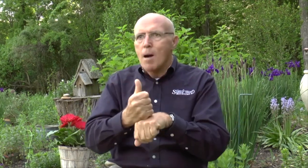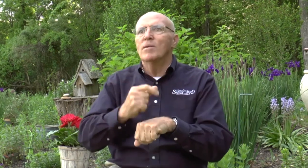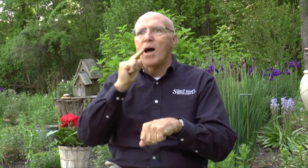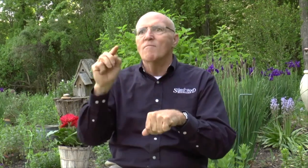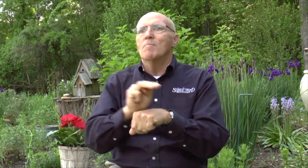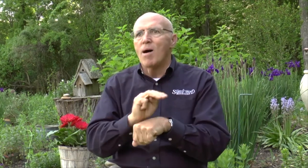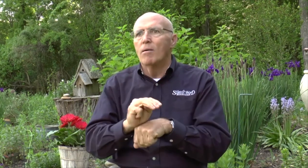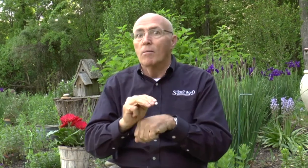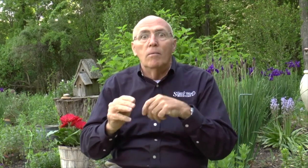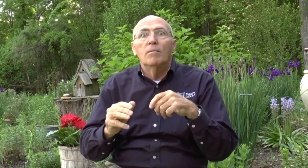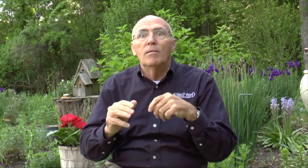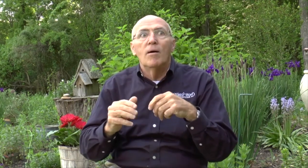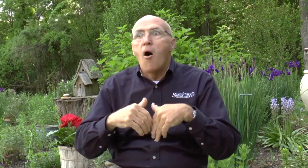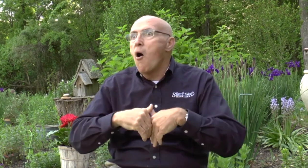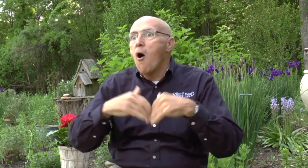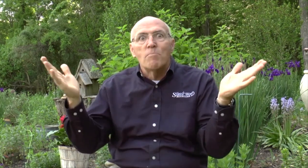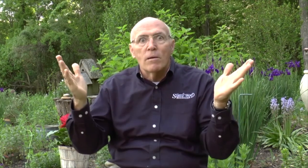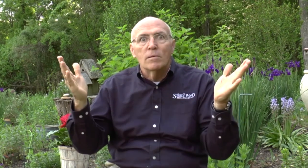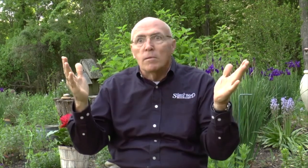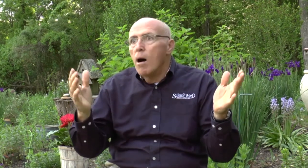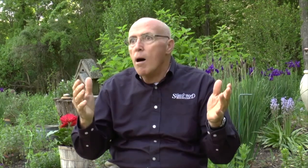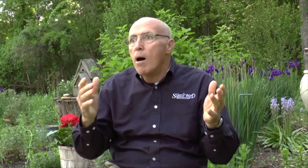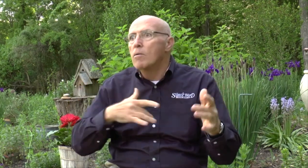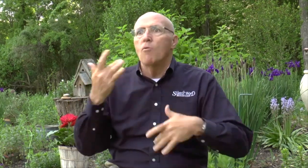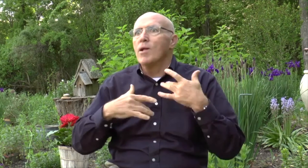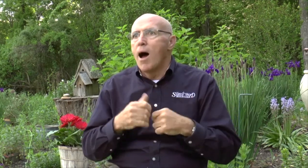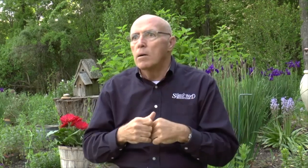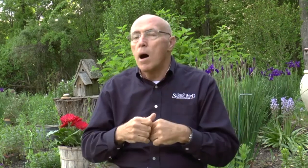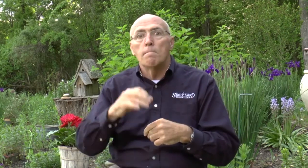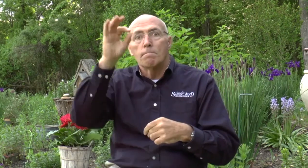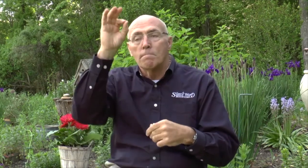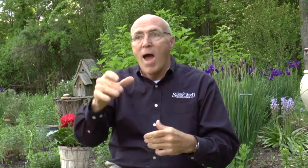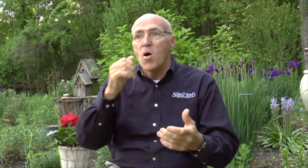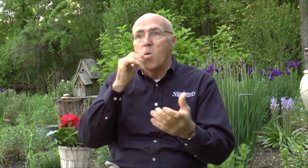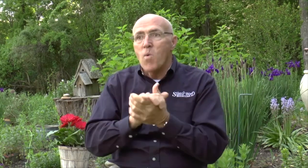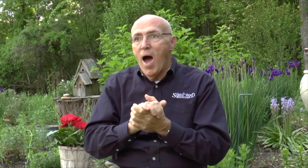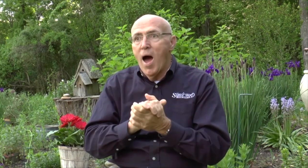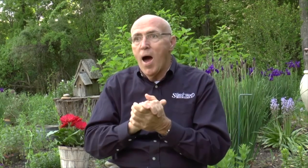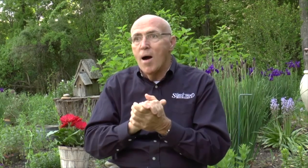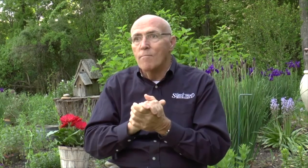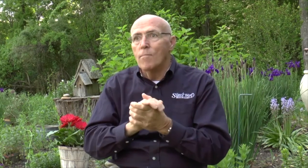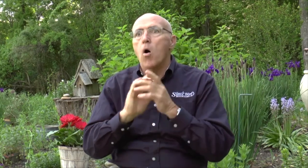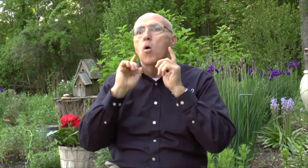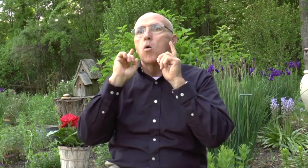said, yes, we need to establish a deaf ministry. And they opened it. I was so excited about it. The pastor's wife